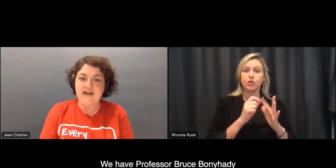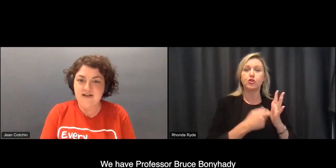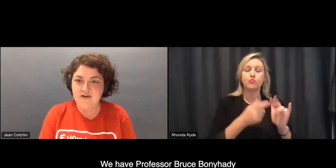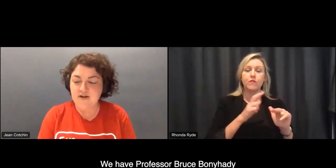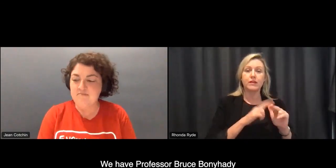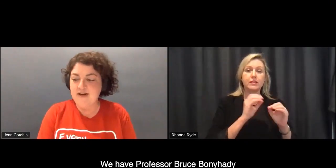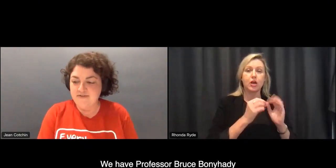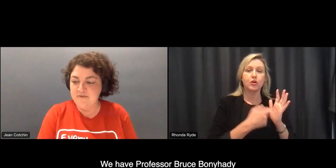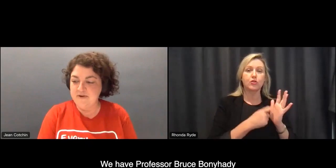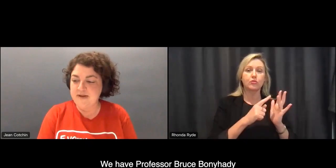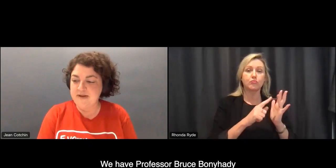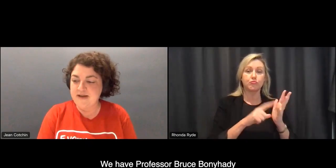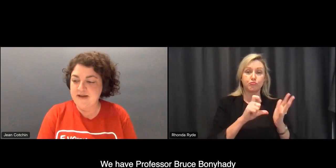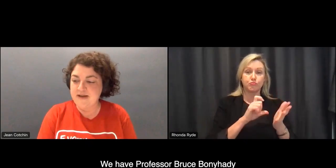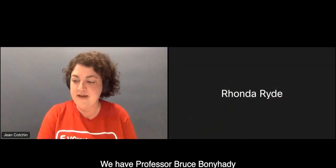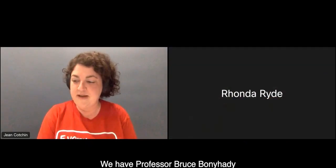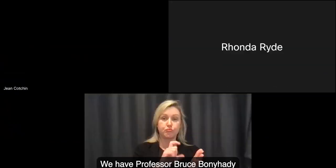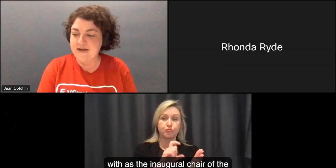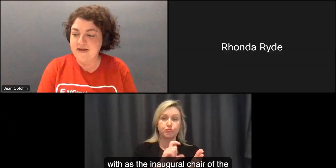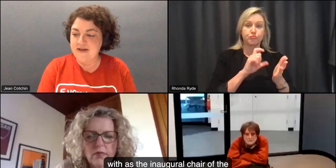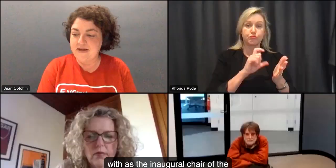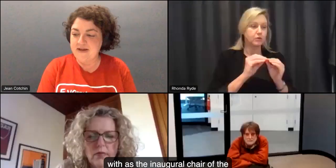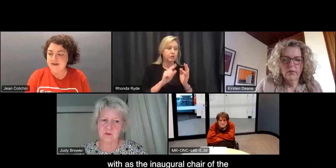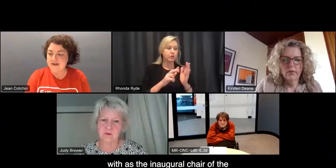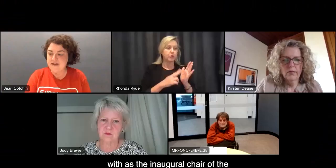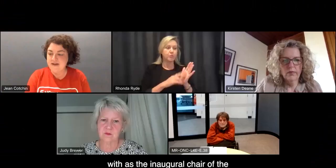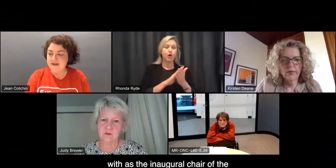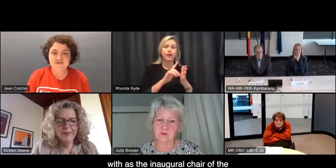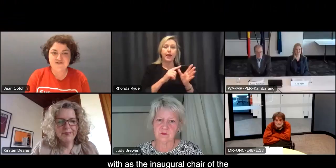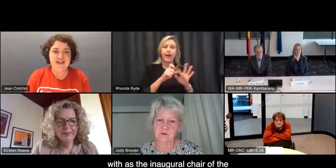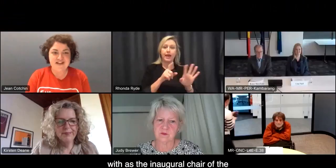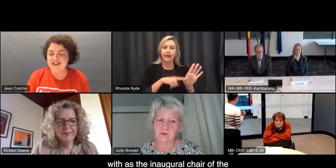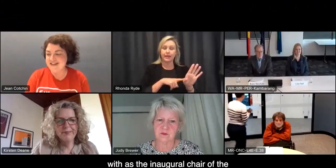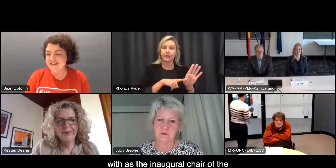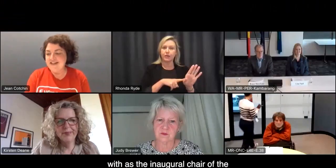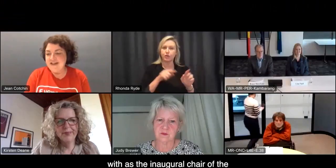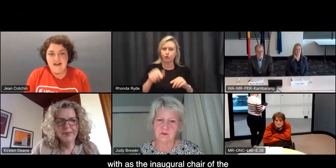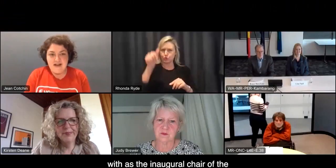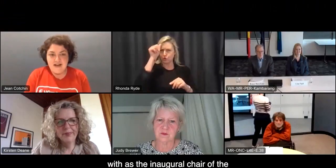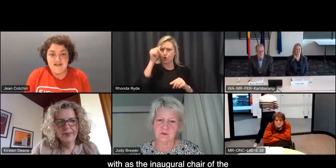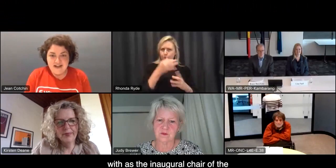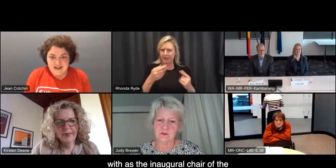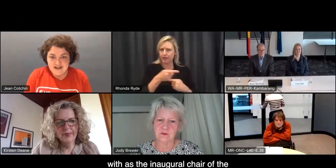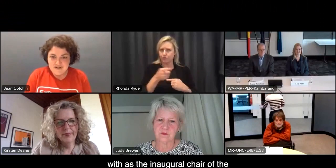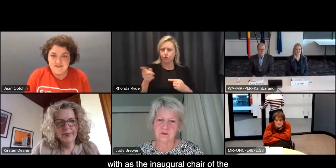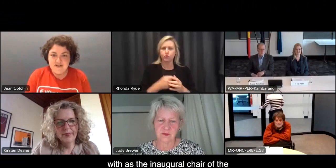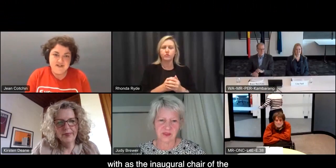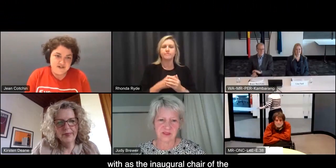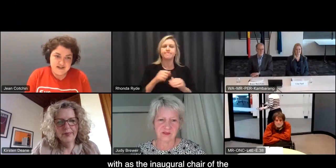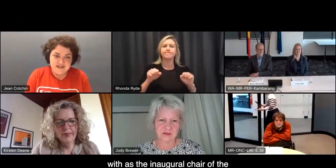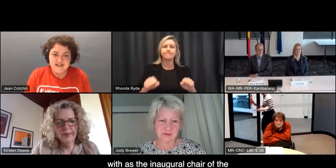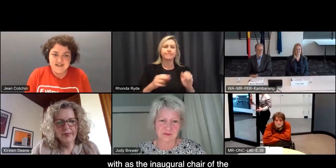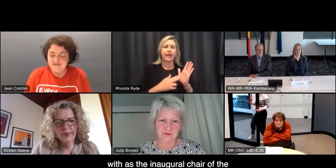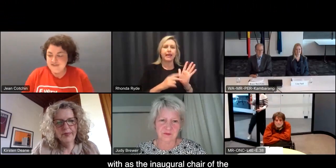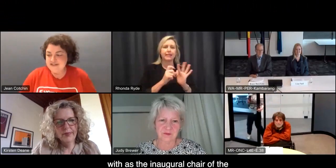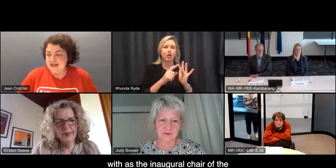bonahady who many of you will be familiar with um as the inaugural chair of the uh ndia and one of